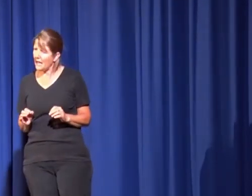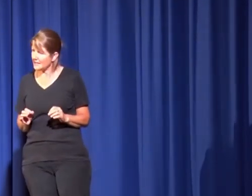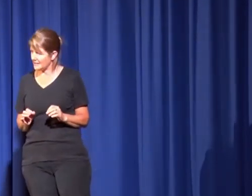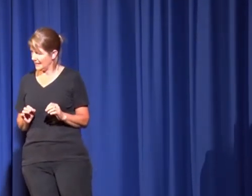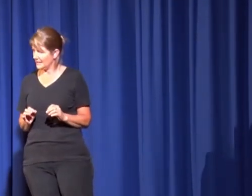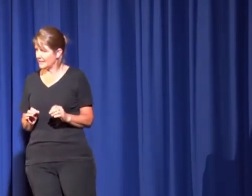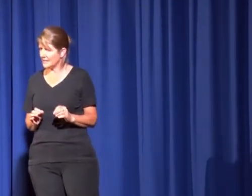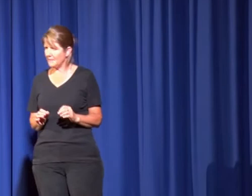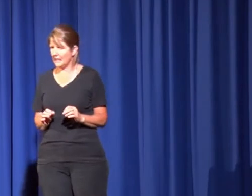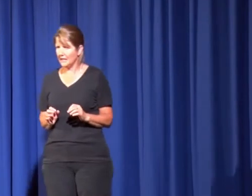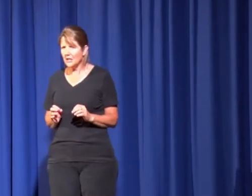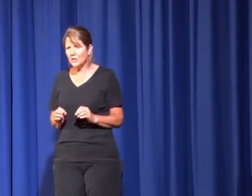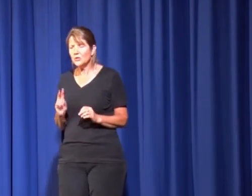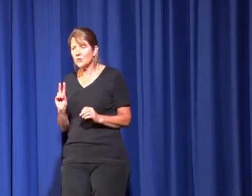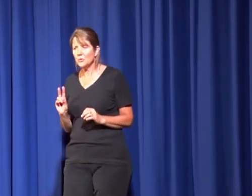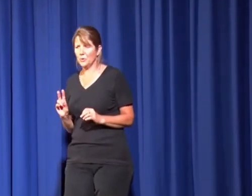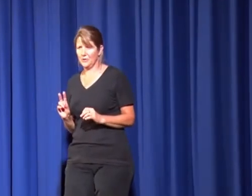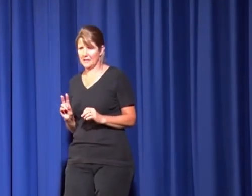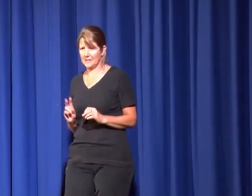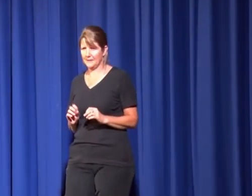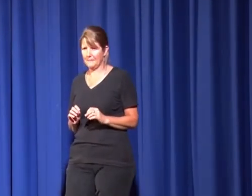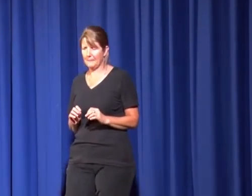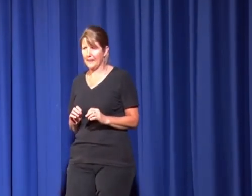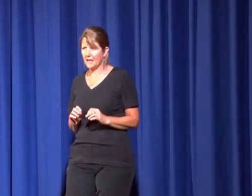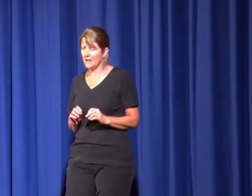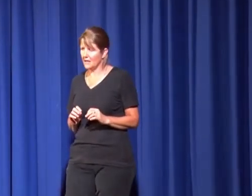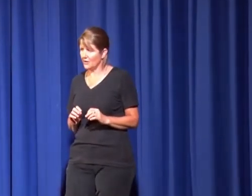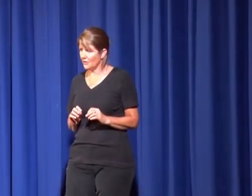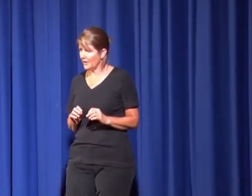passing, he says to me, two words. You alright?